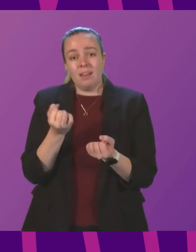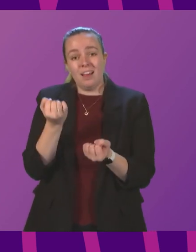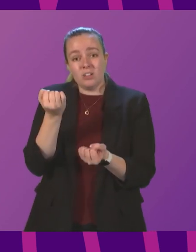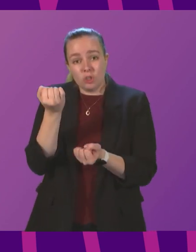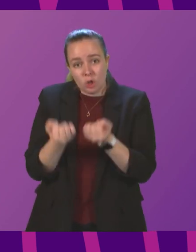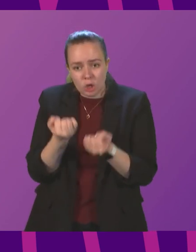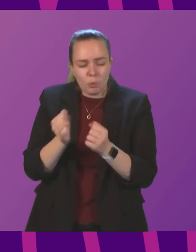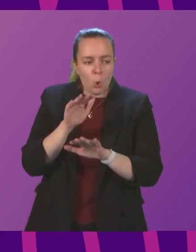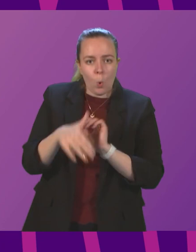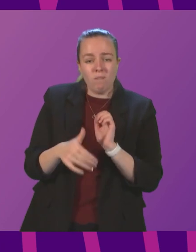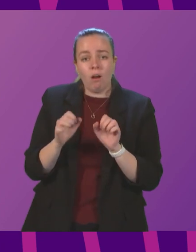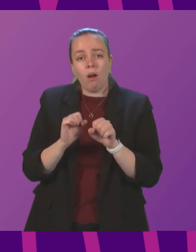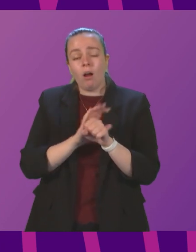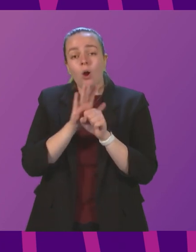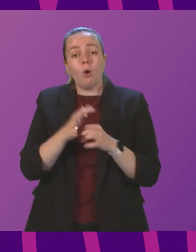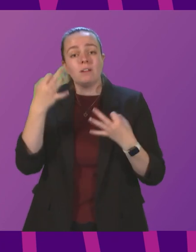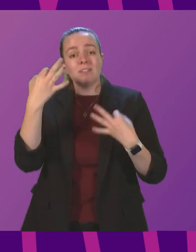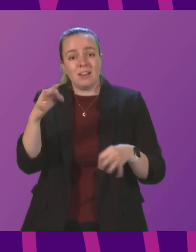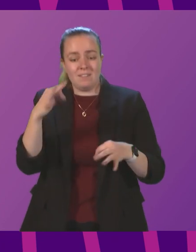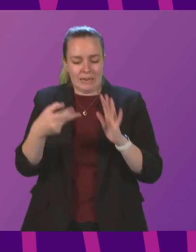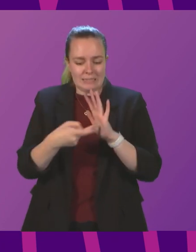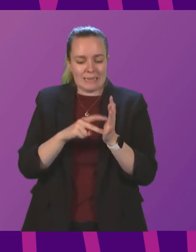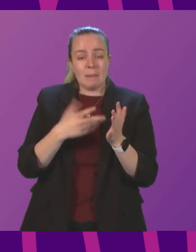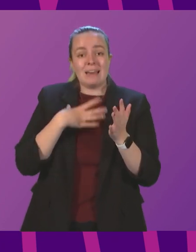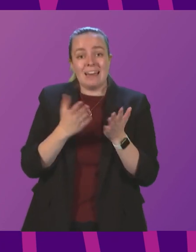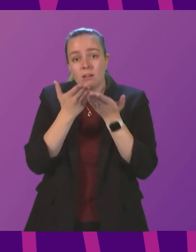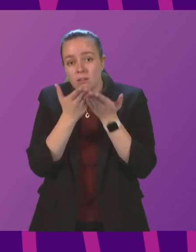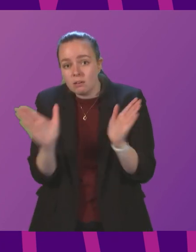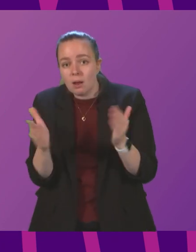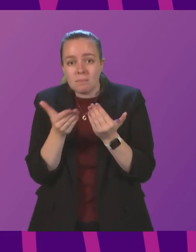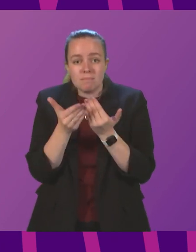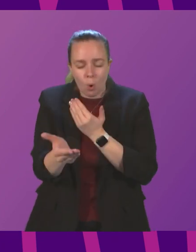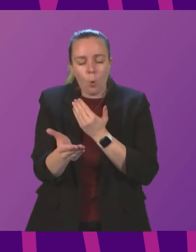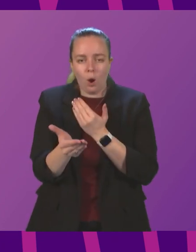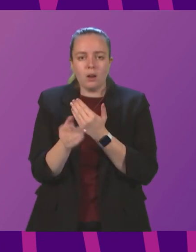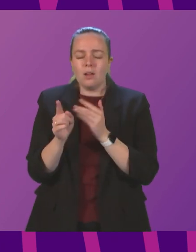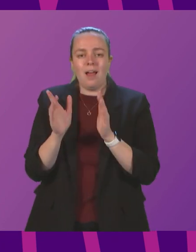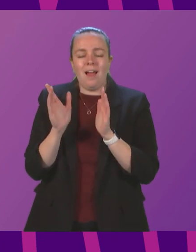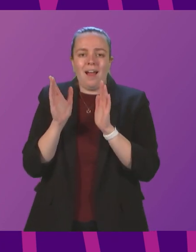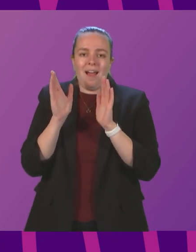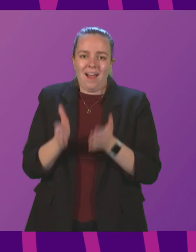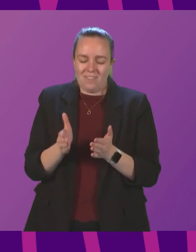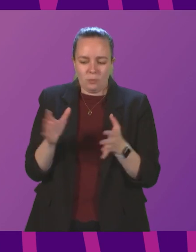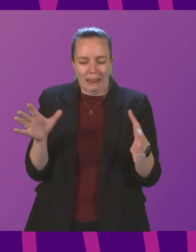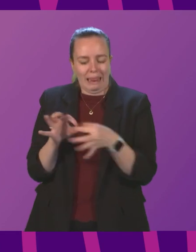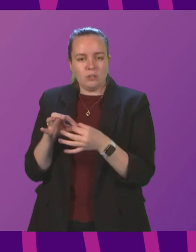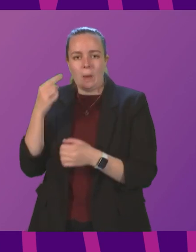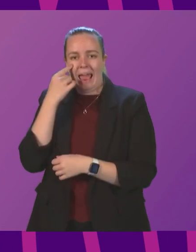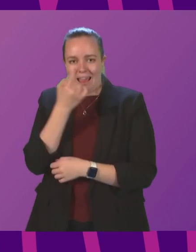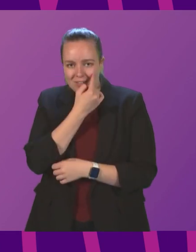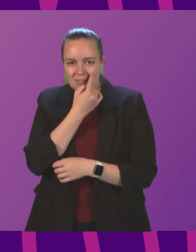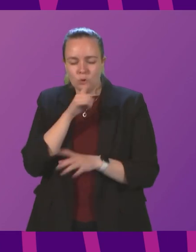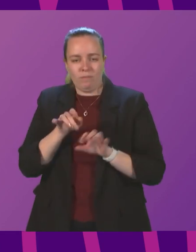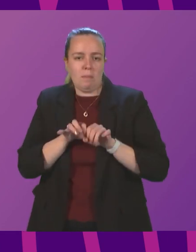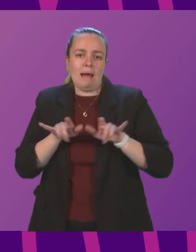as to whether or not the Covid certification scheme needs to extend any further has to be driven by the evidence of the